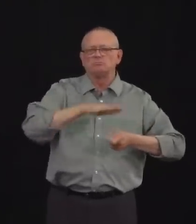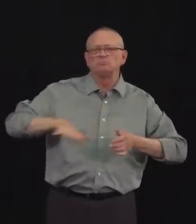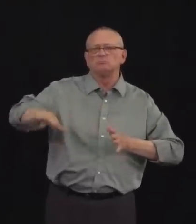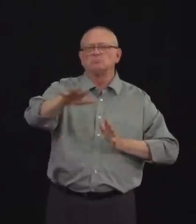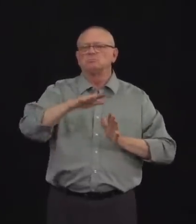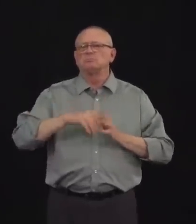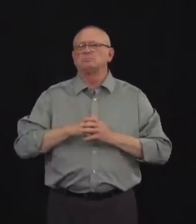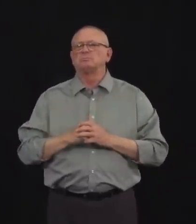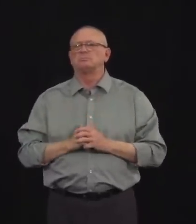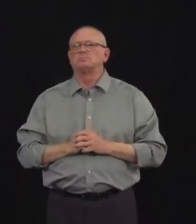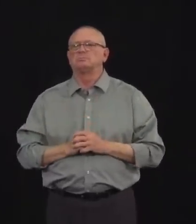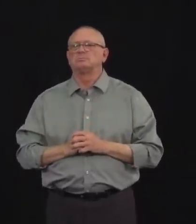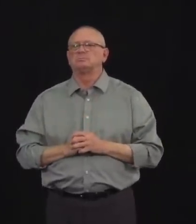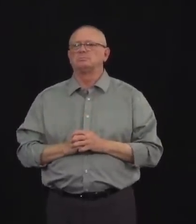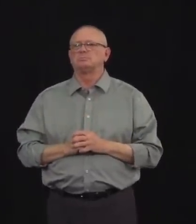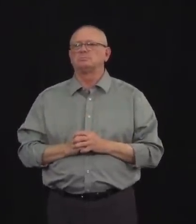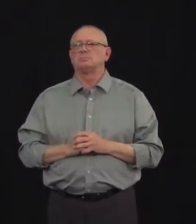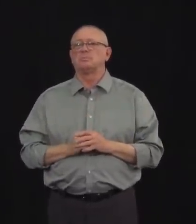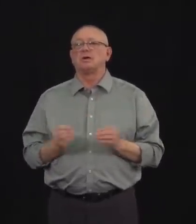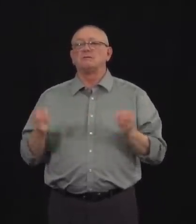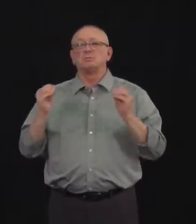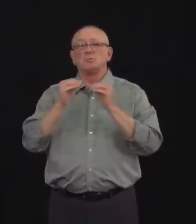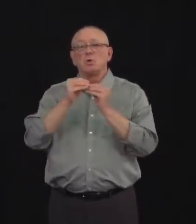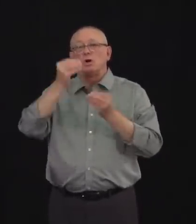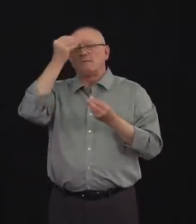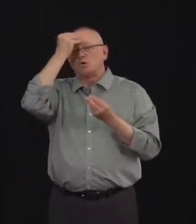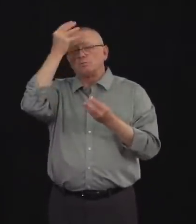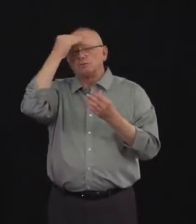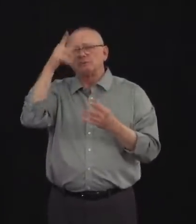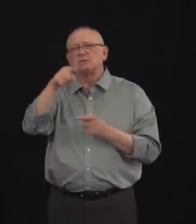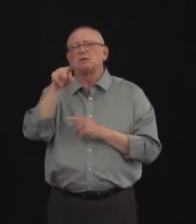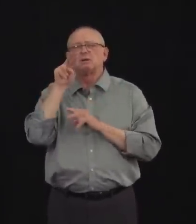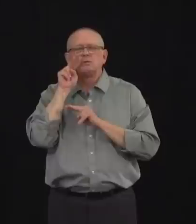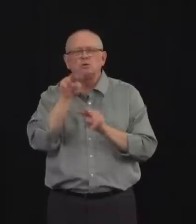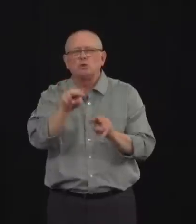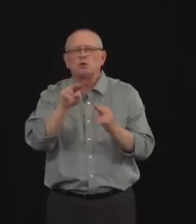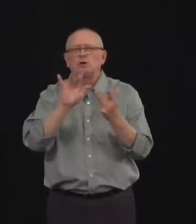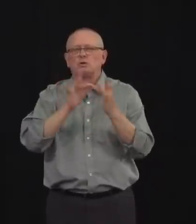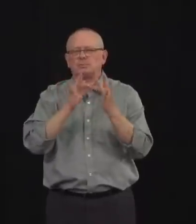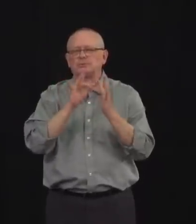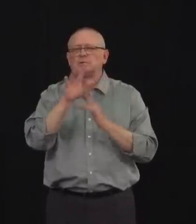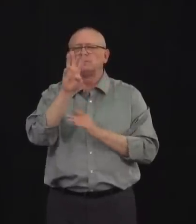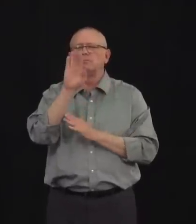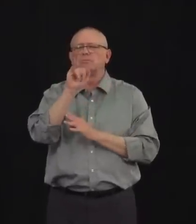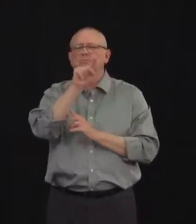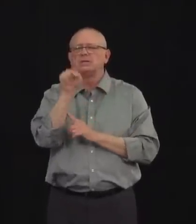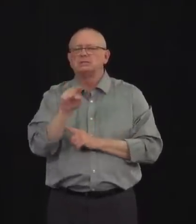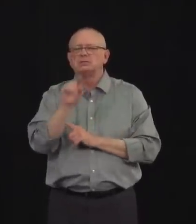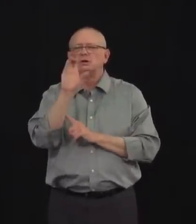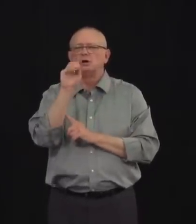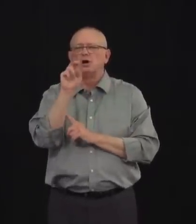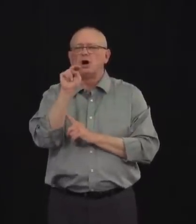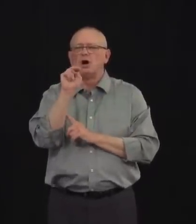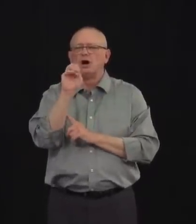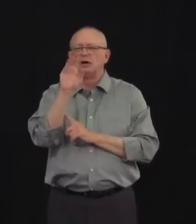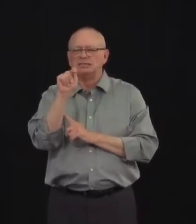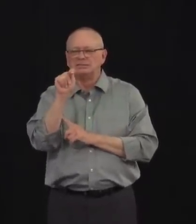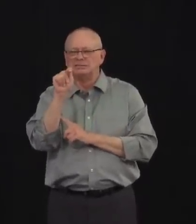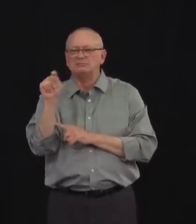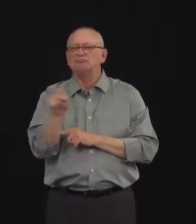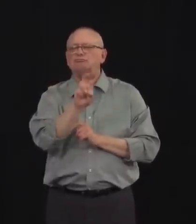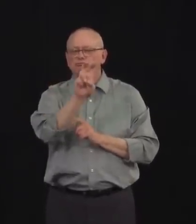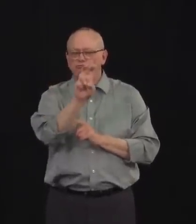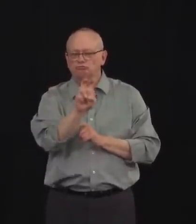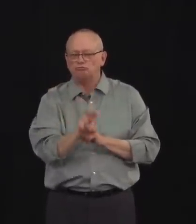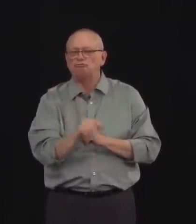of worship is available on our BizConnect website. I also committed to posting guidance for organized outdoor sports and